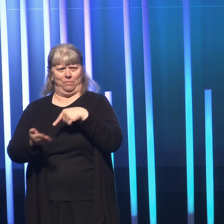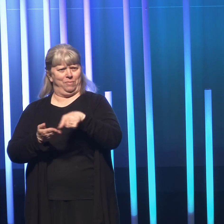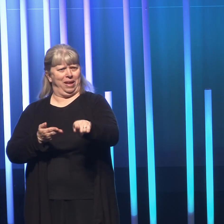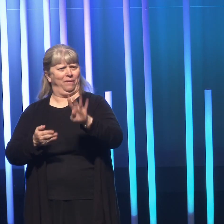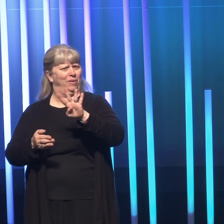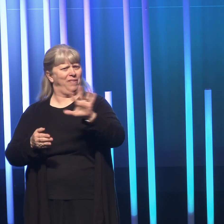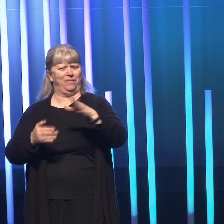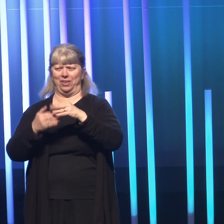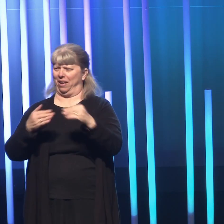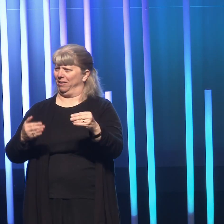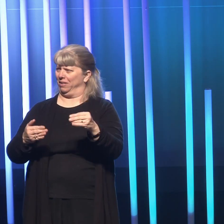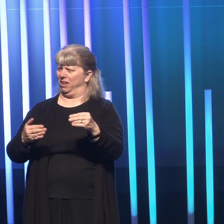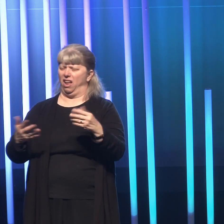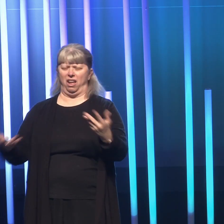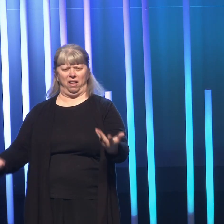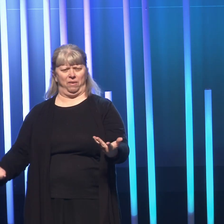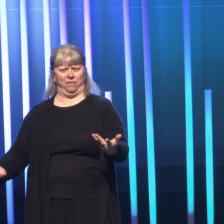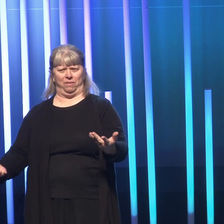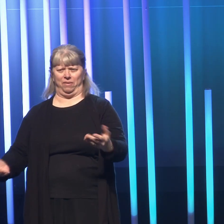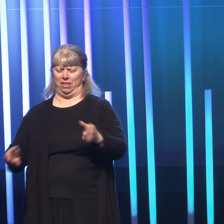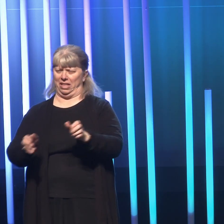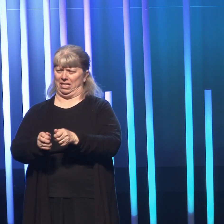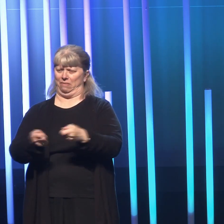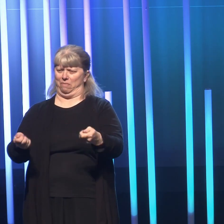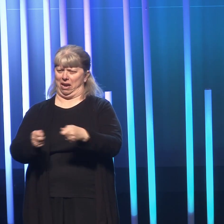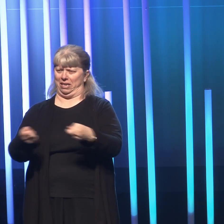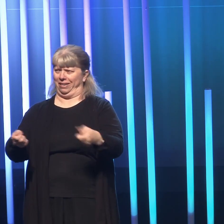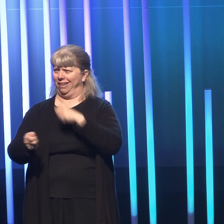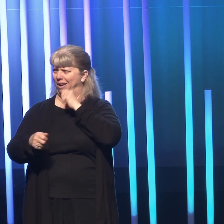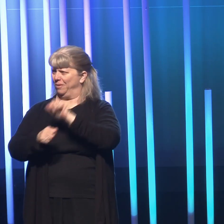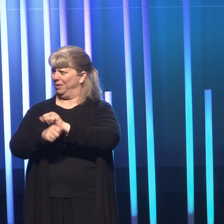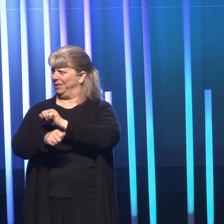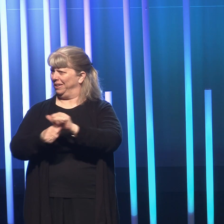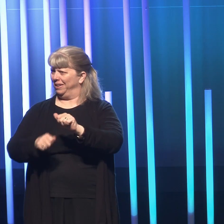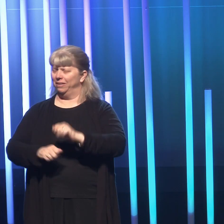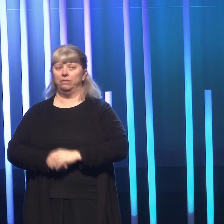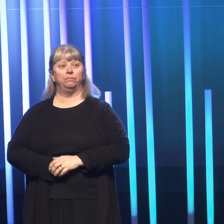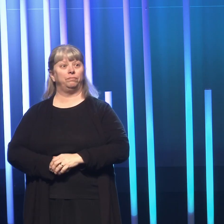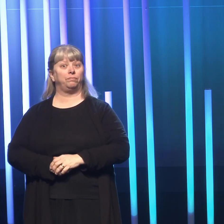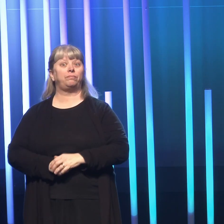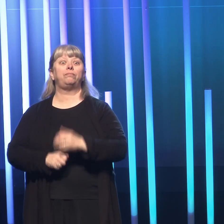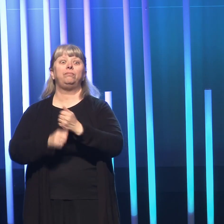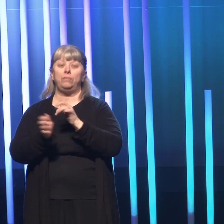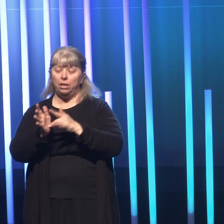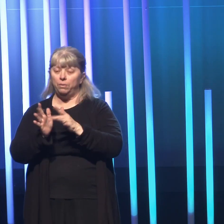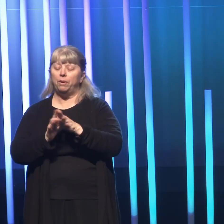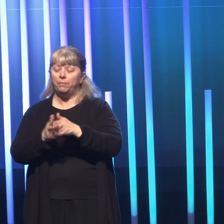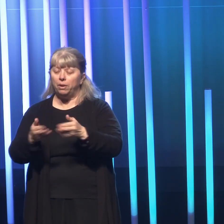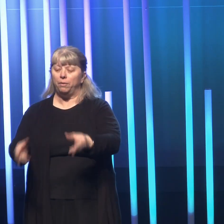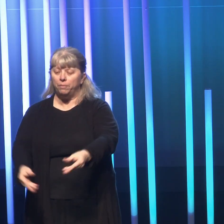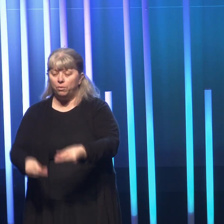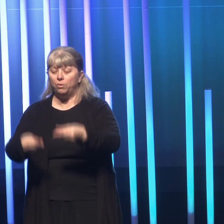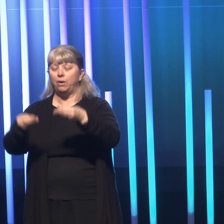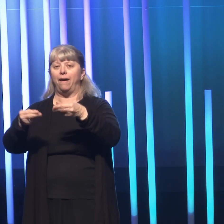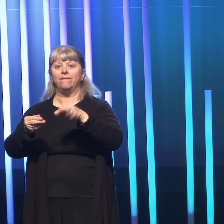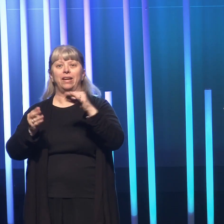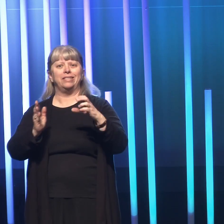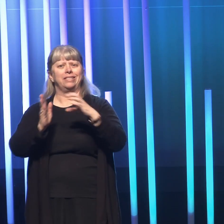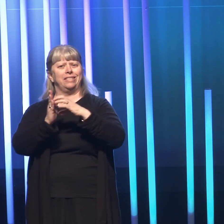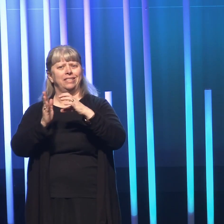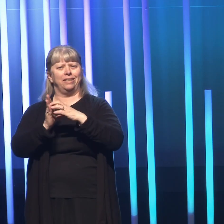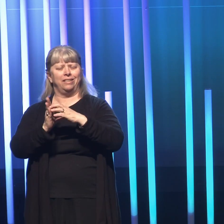for it. I was like, oh, this binding is not working for me. But I loved the Bible. So I picked it up. I found the section.